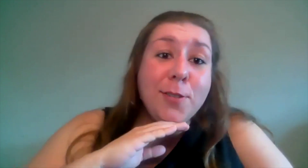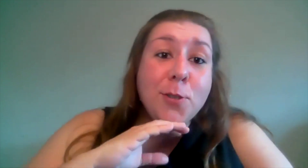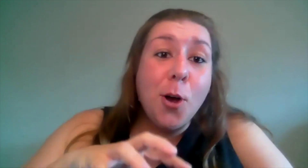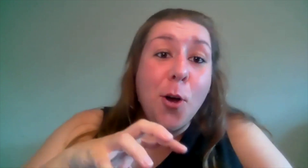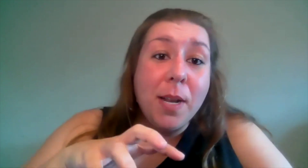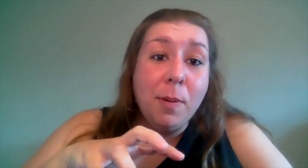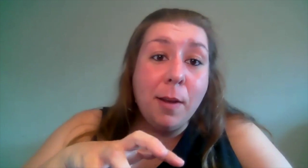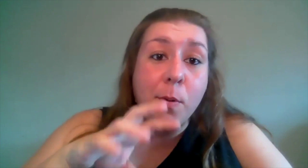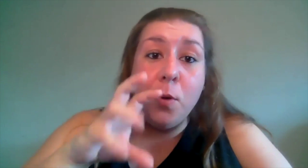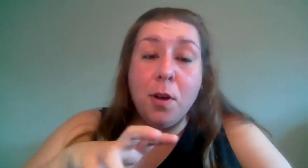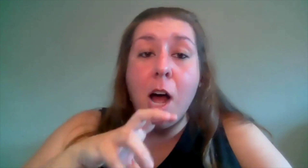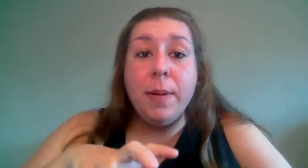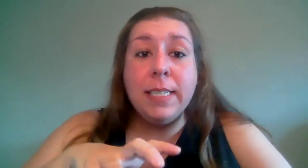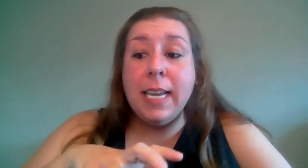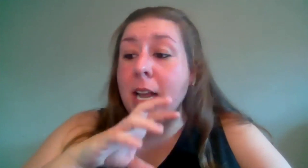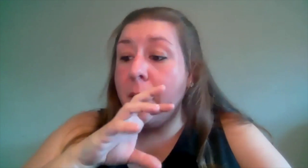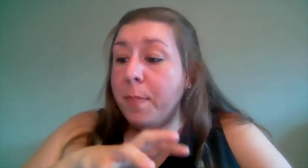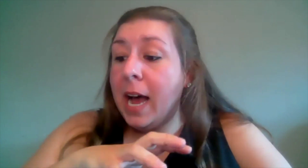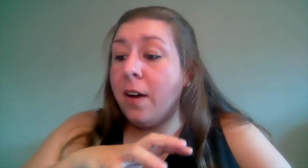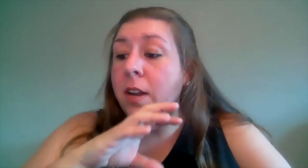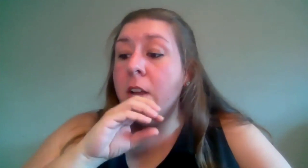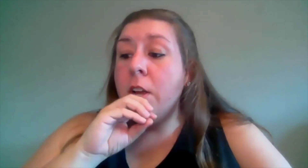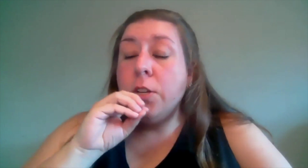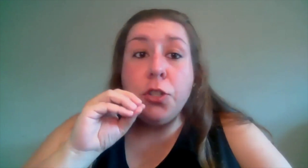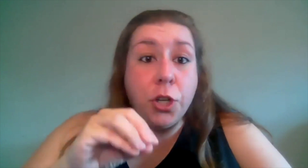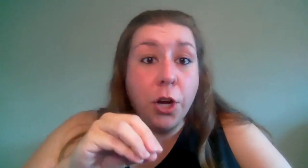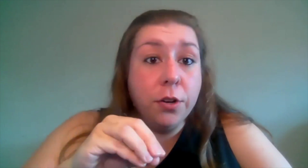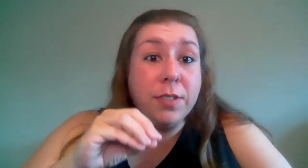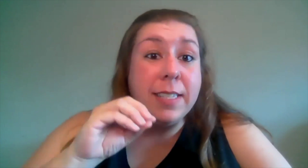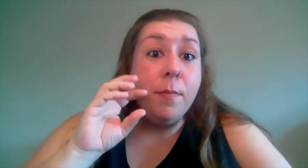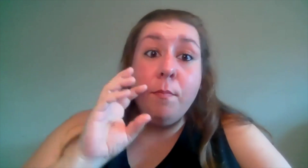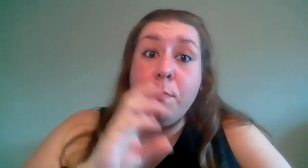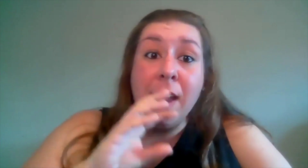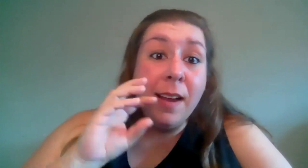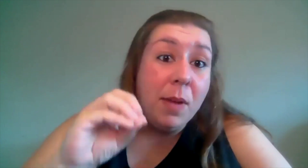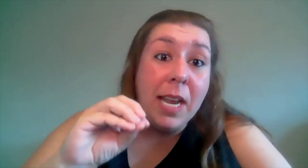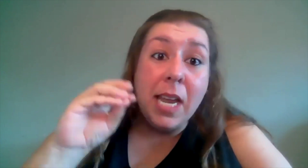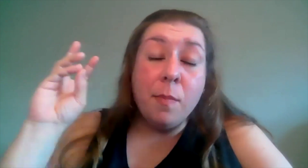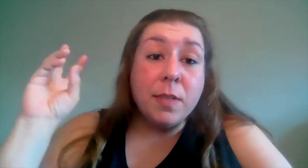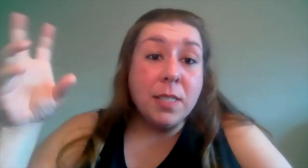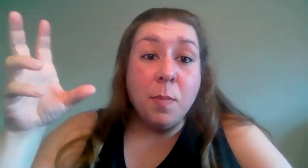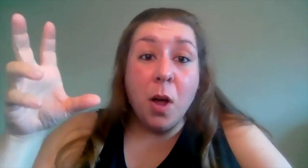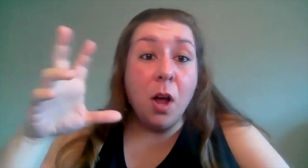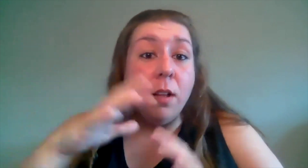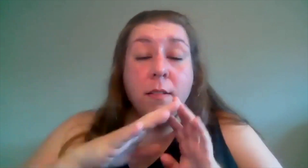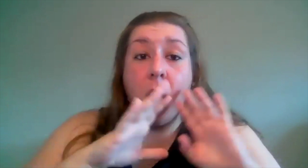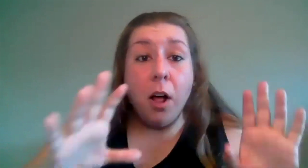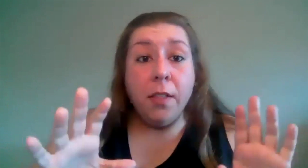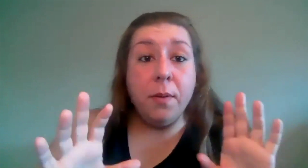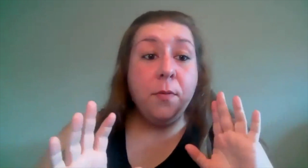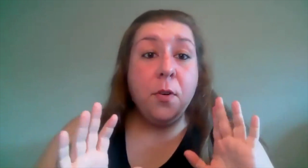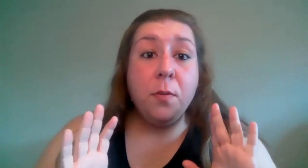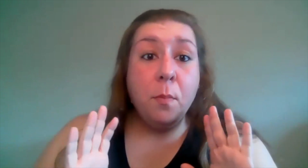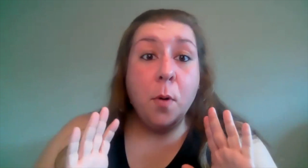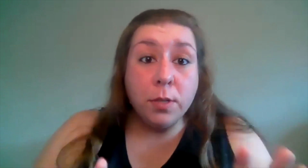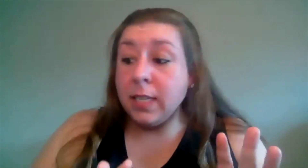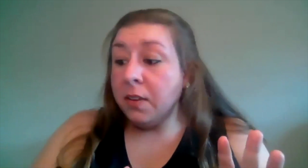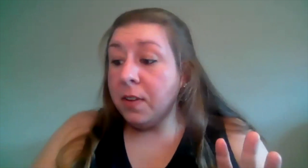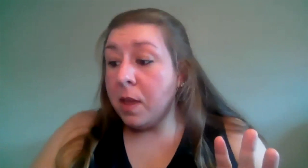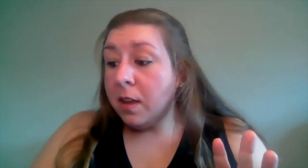so many people who commented about shows big medium small all of them for mostly female